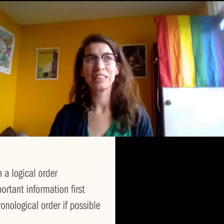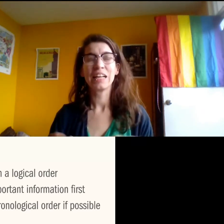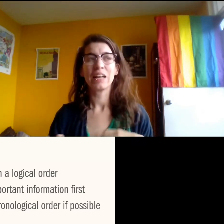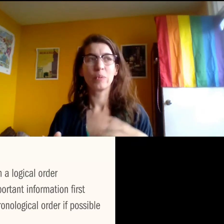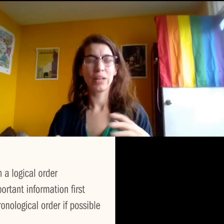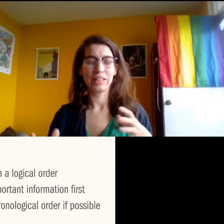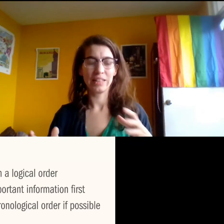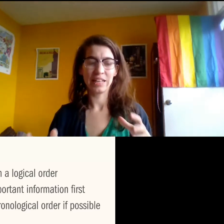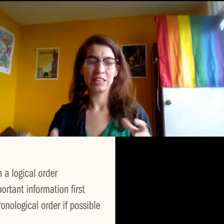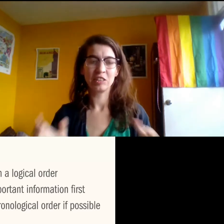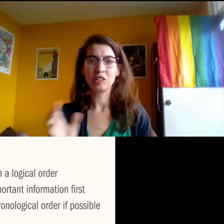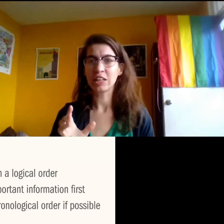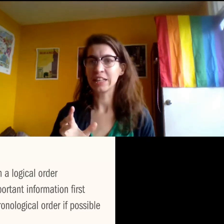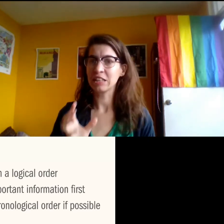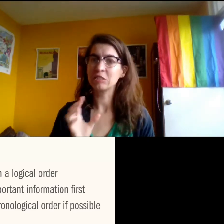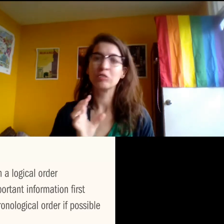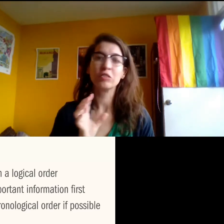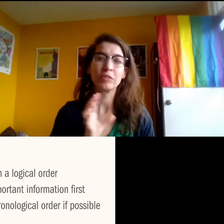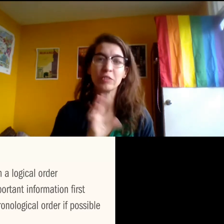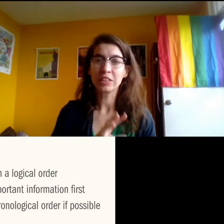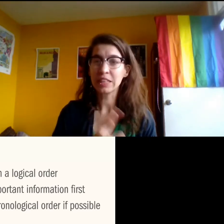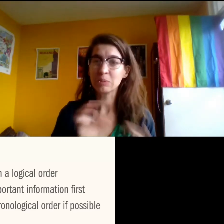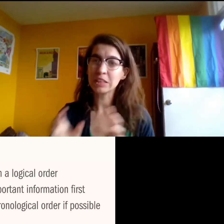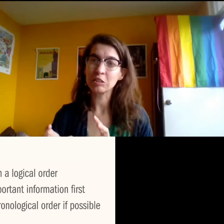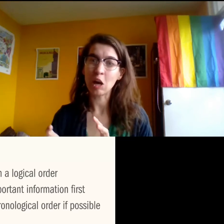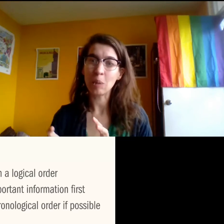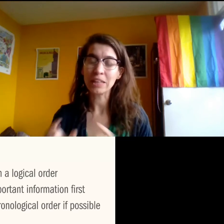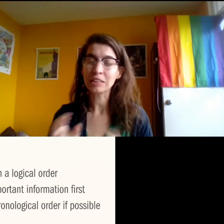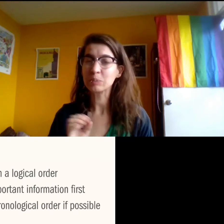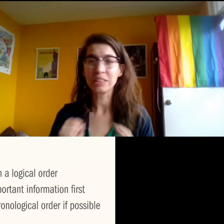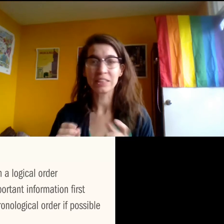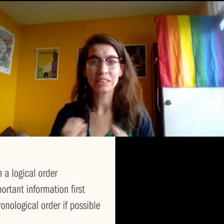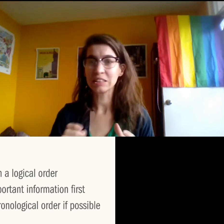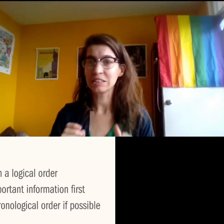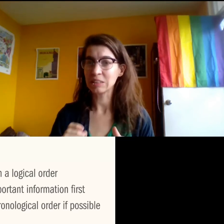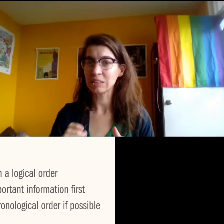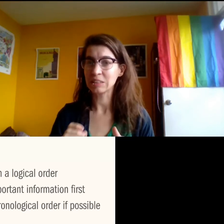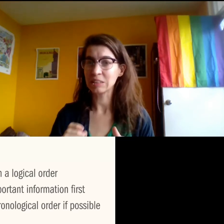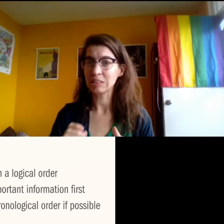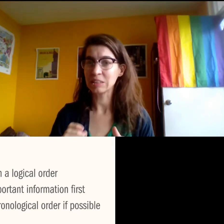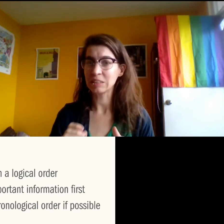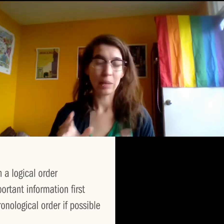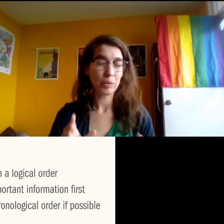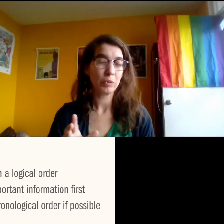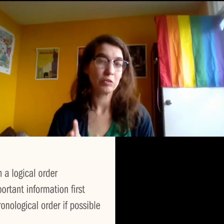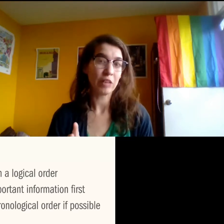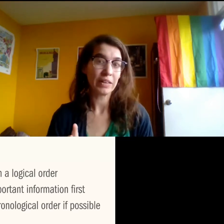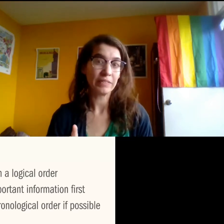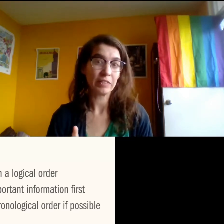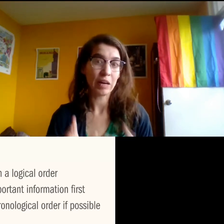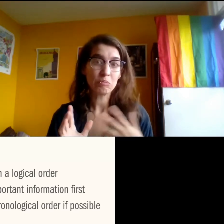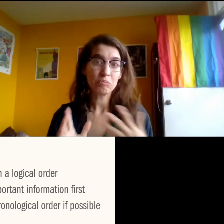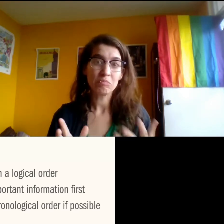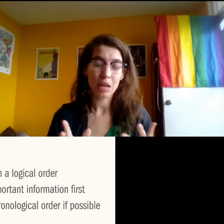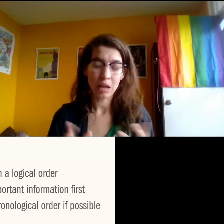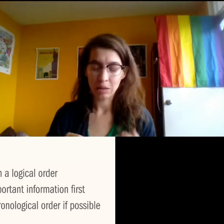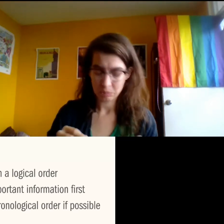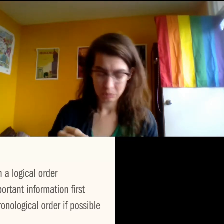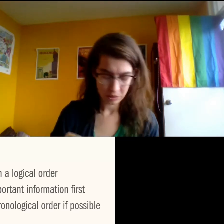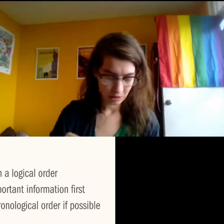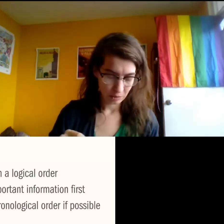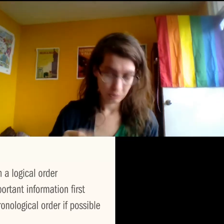is with is chunking through different themes and topics, but it is still something that people are trying to figure out.